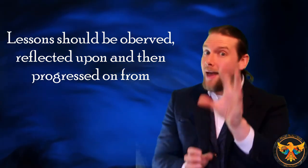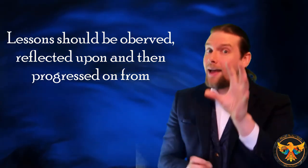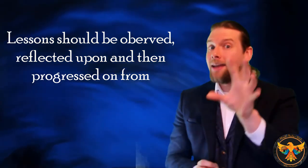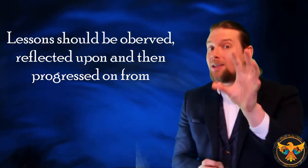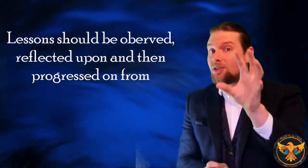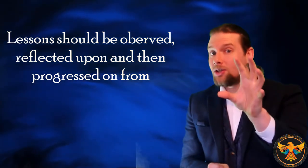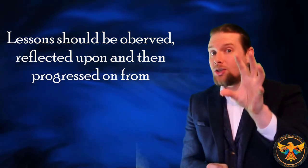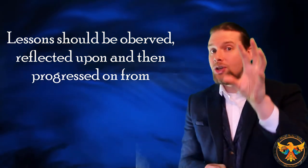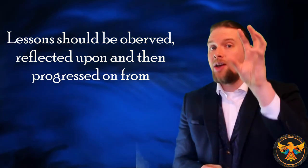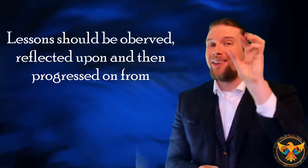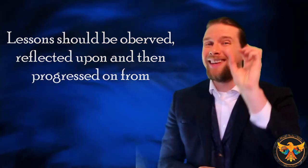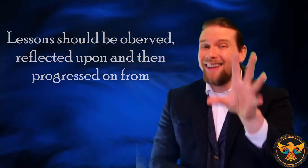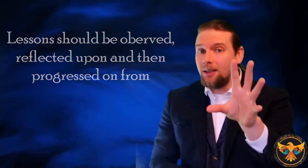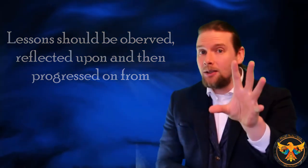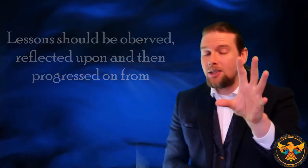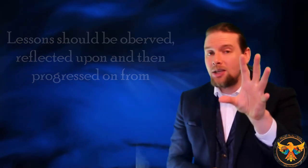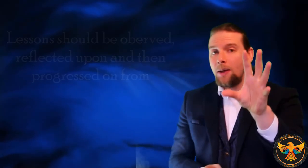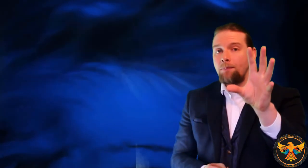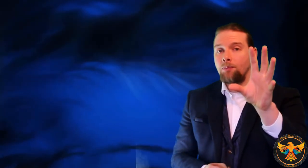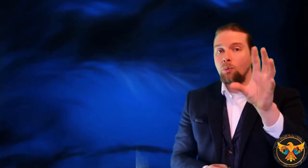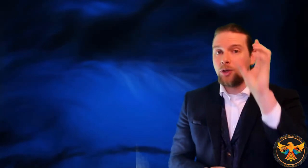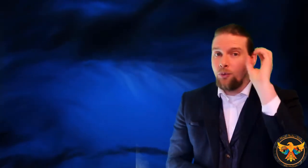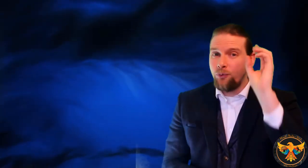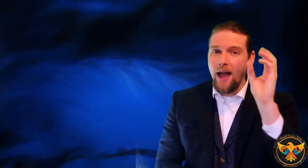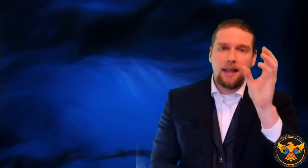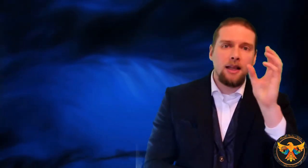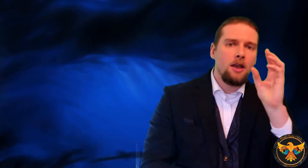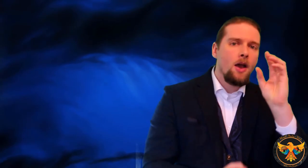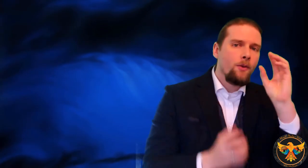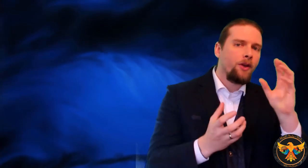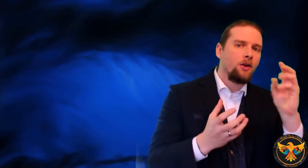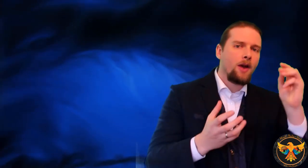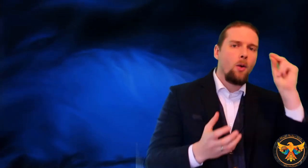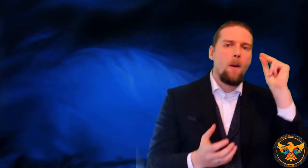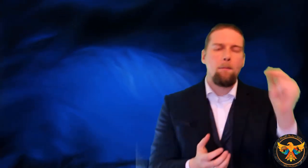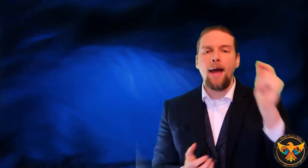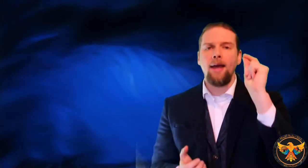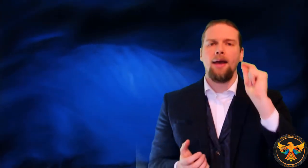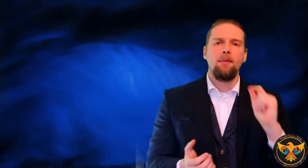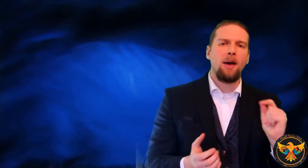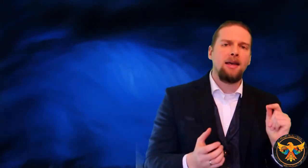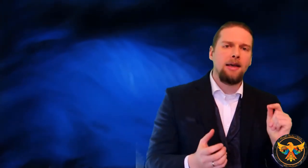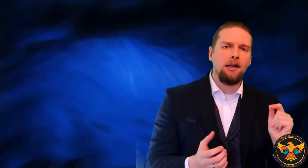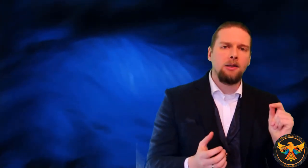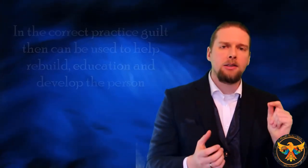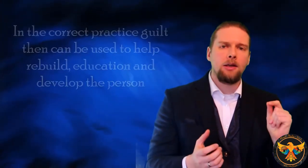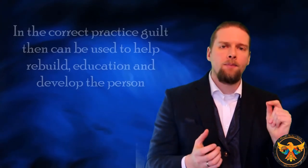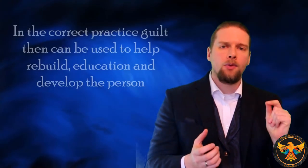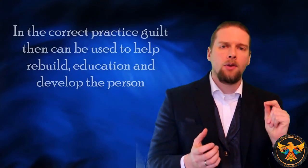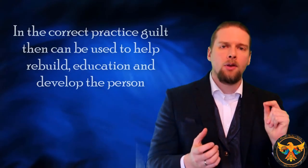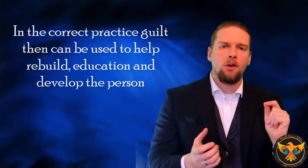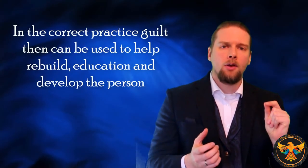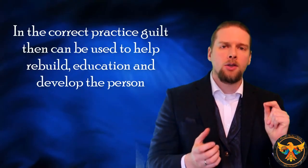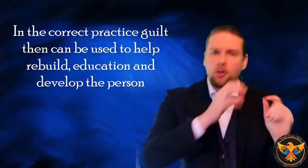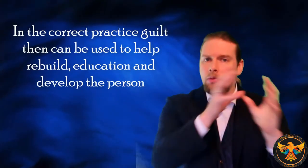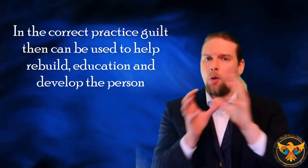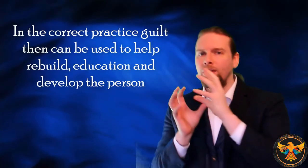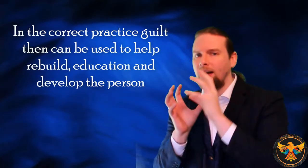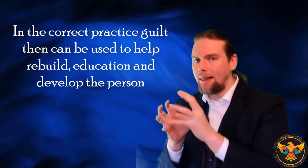that instance, guilt, when you finally figure out, bang, my guilt is nothing more than a